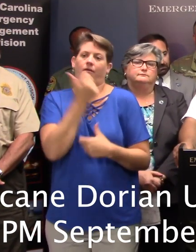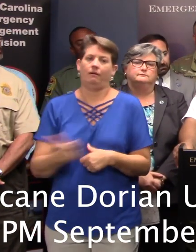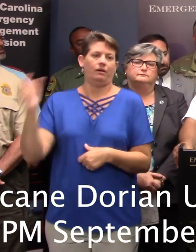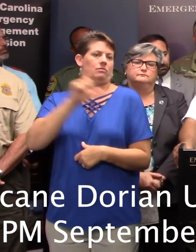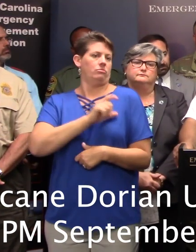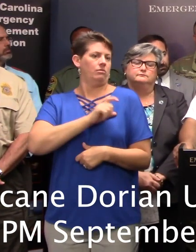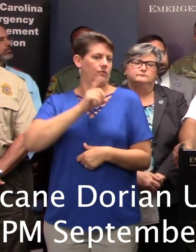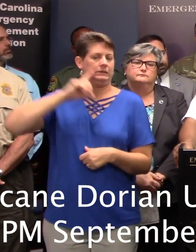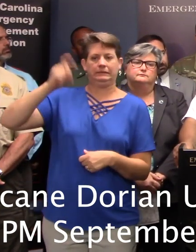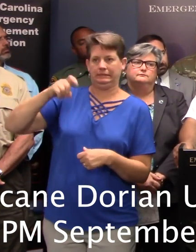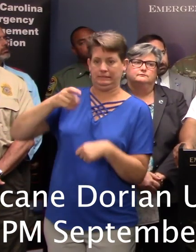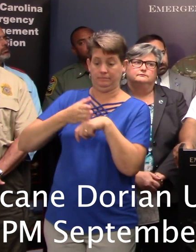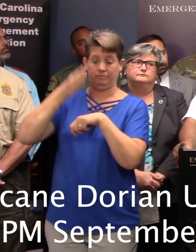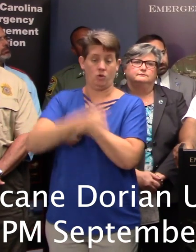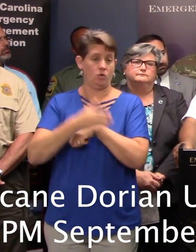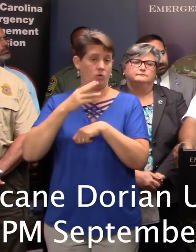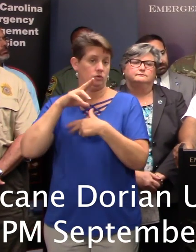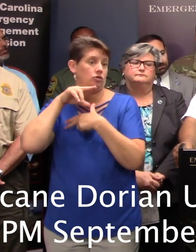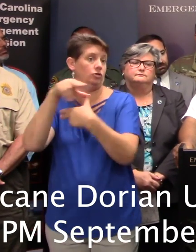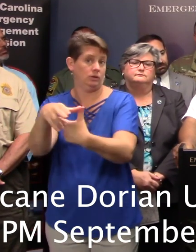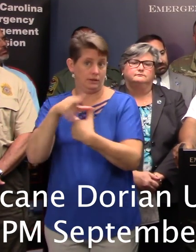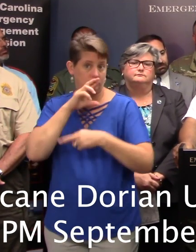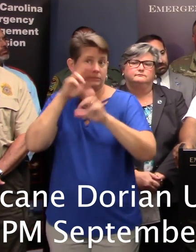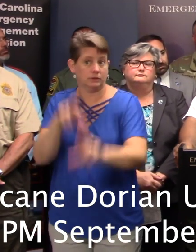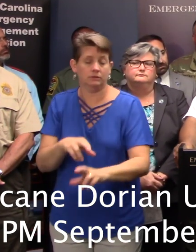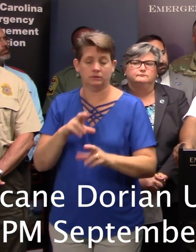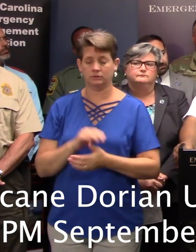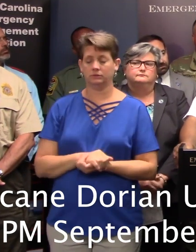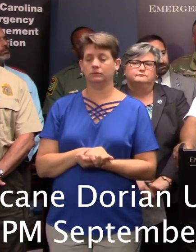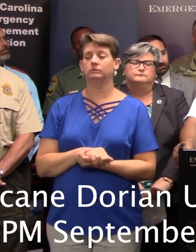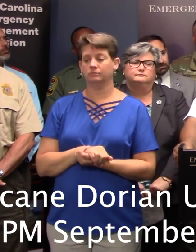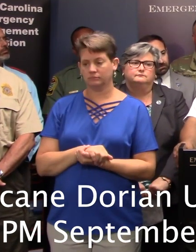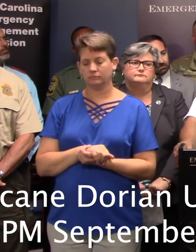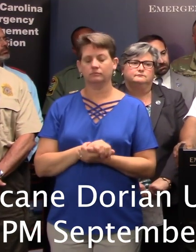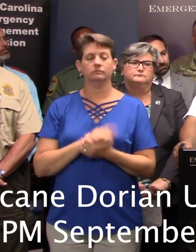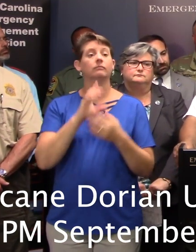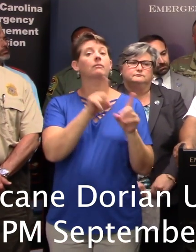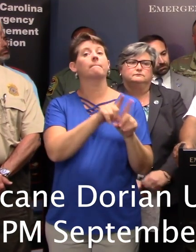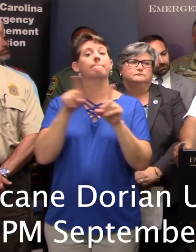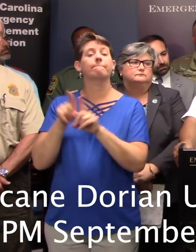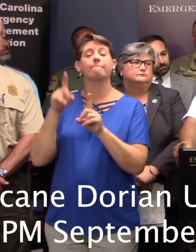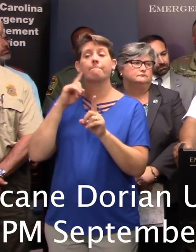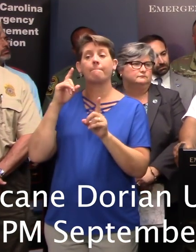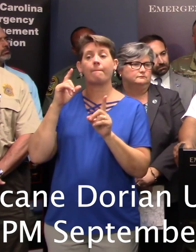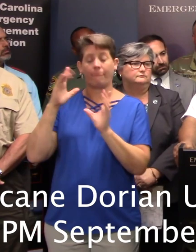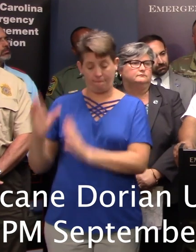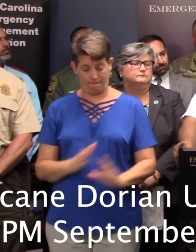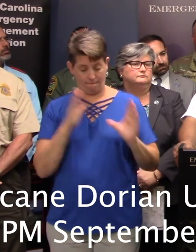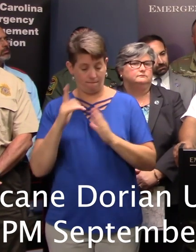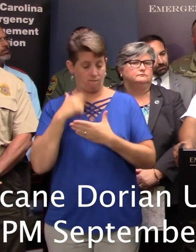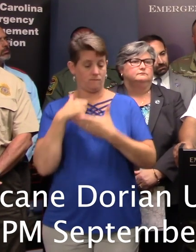for post-storm response. We are also working and making preparations to assist DOT